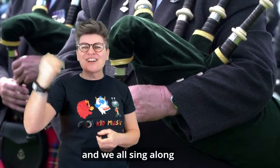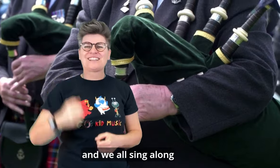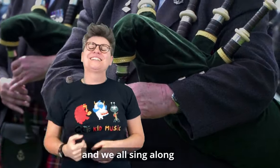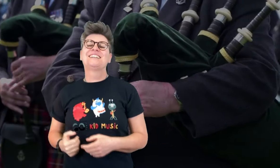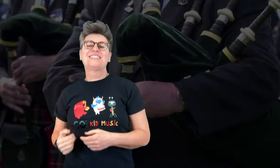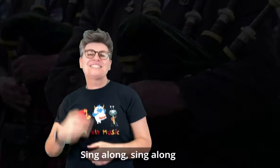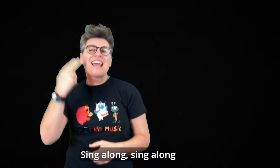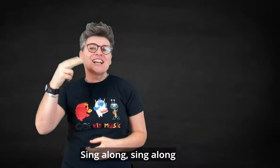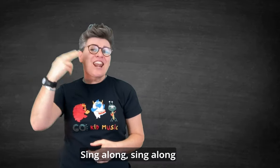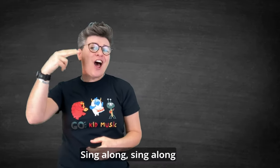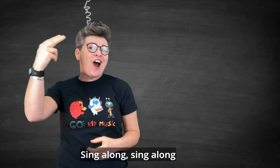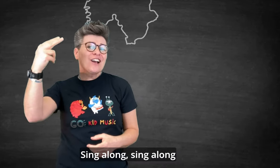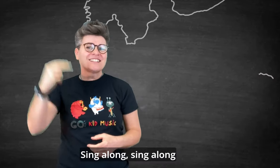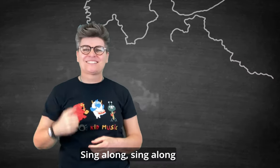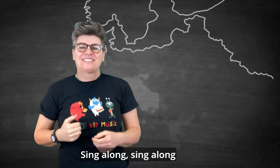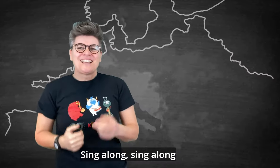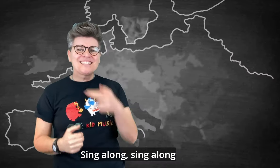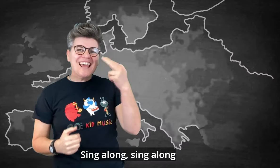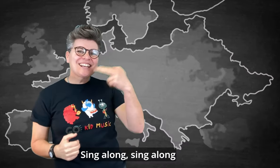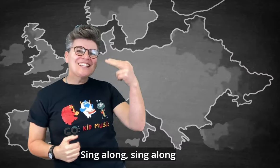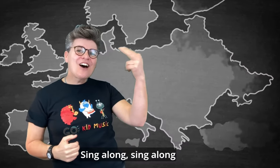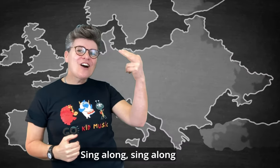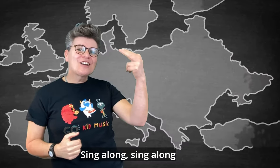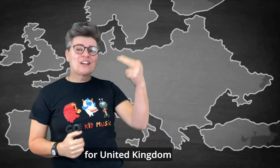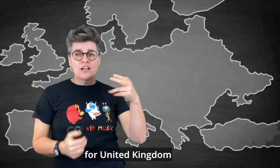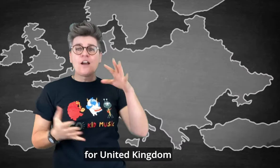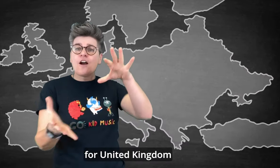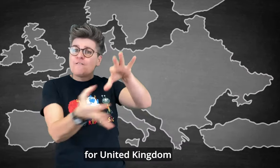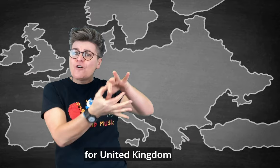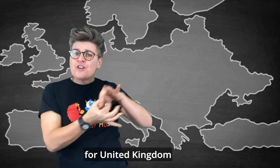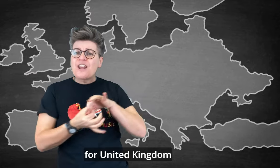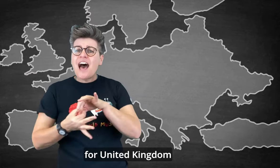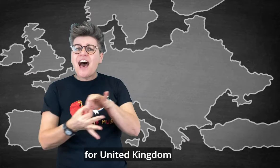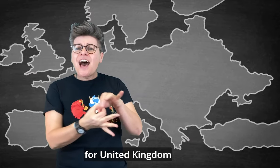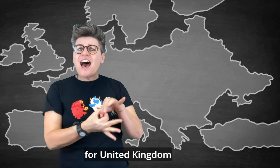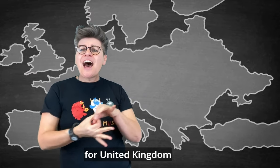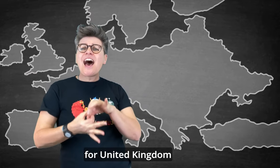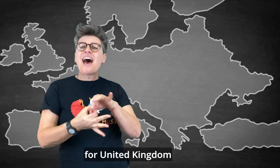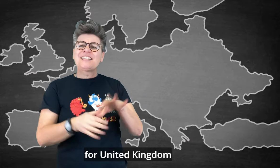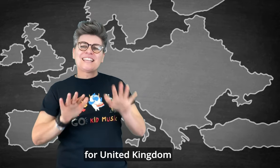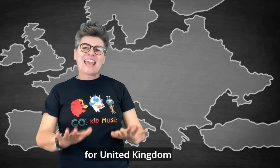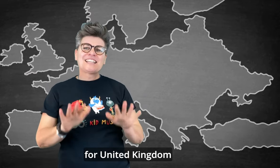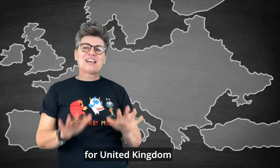Sing along, sing along For United Kingdom